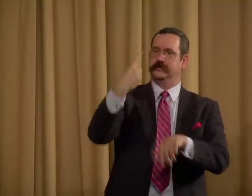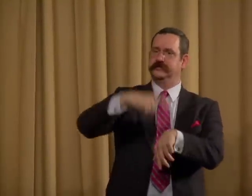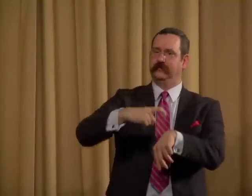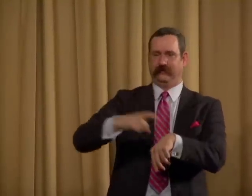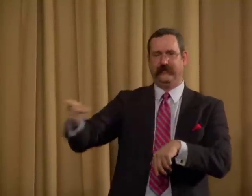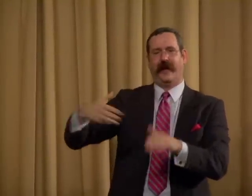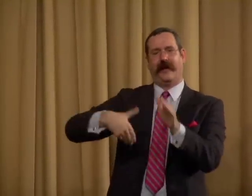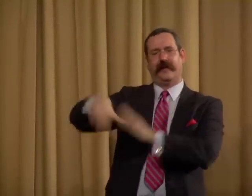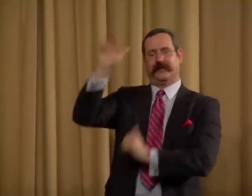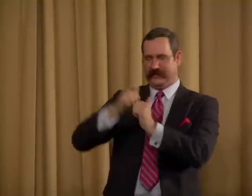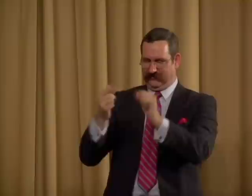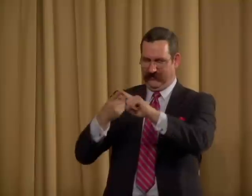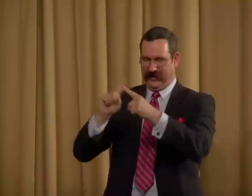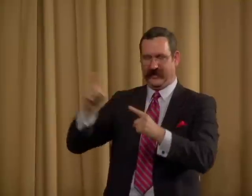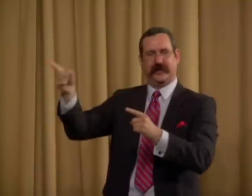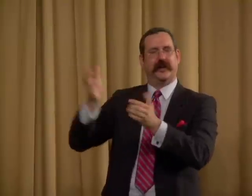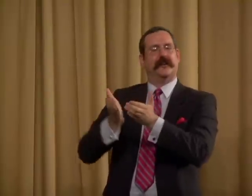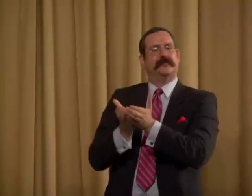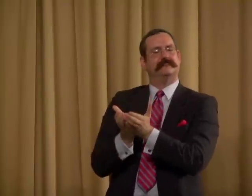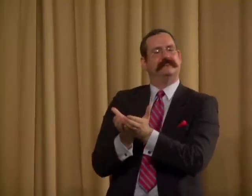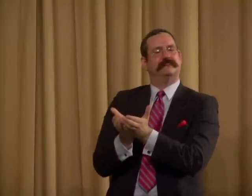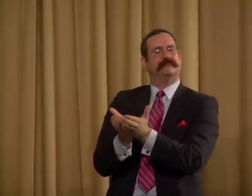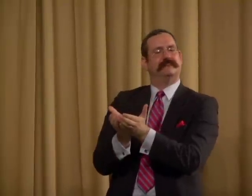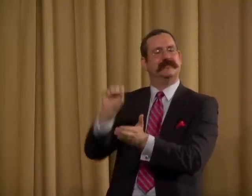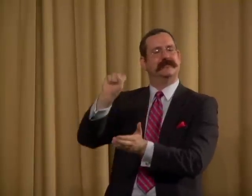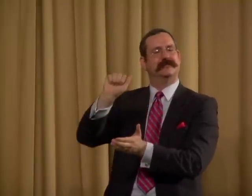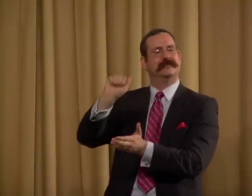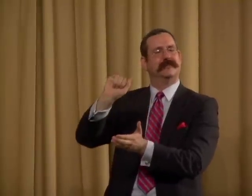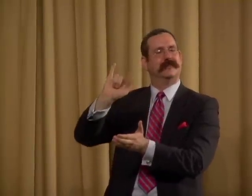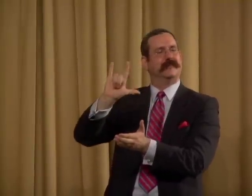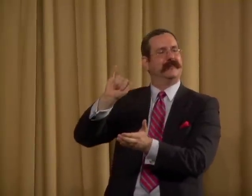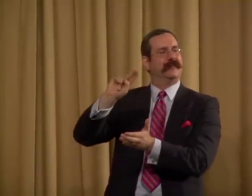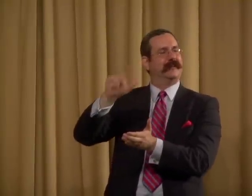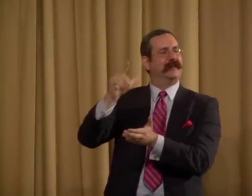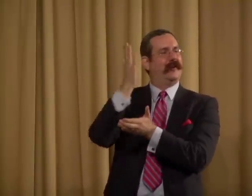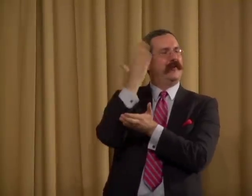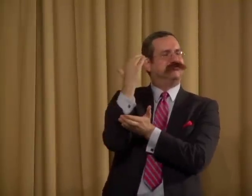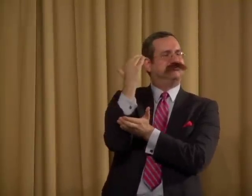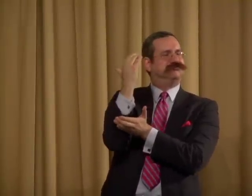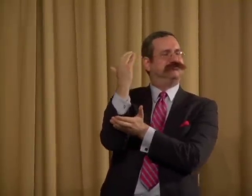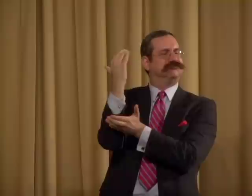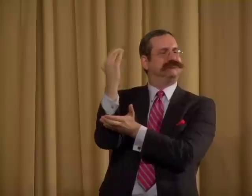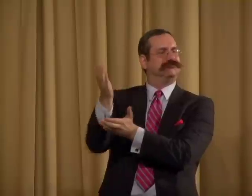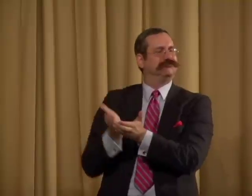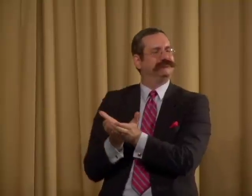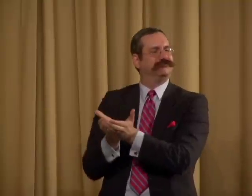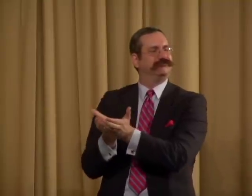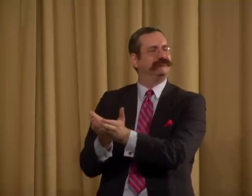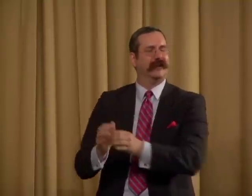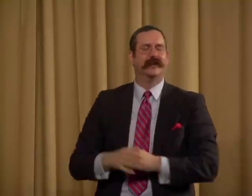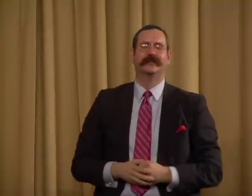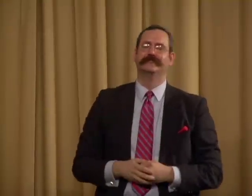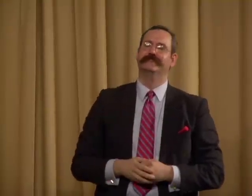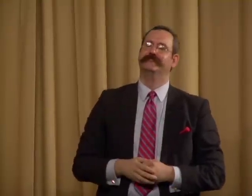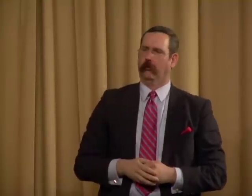at U.S. Congress, and he was writing about sailing with one of his friends.